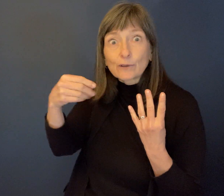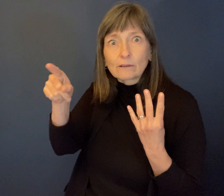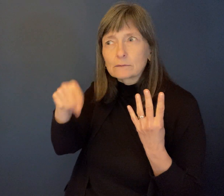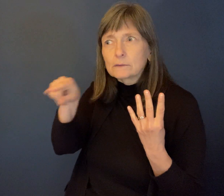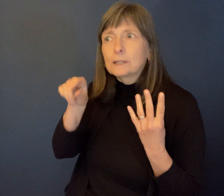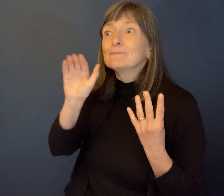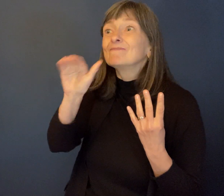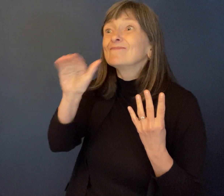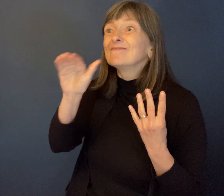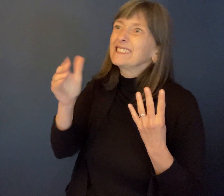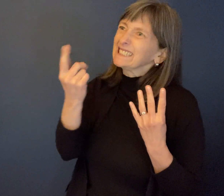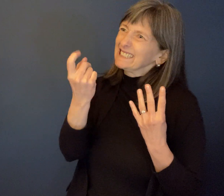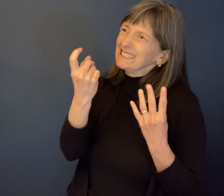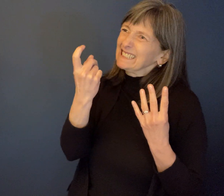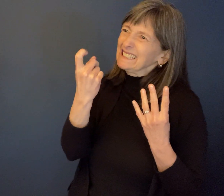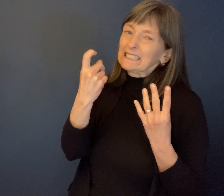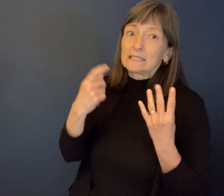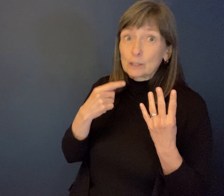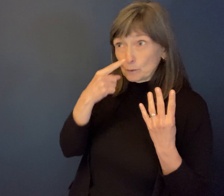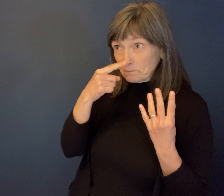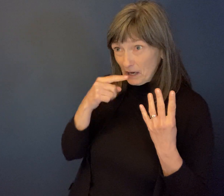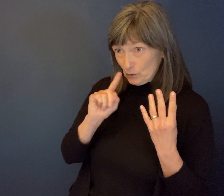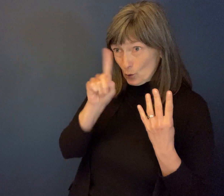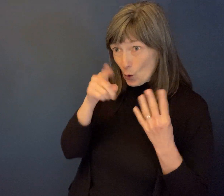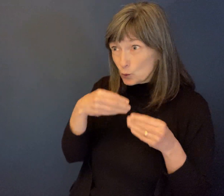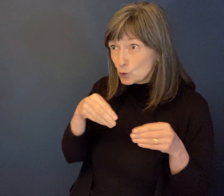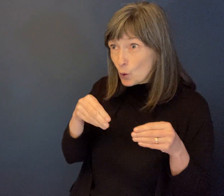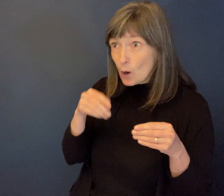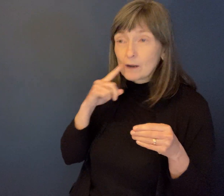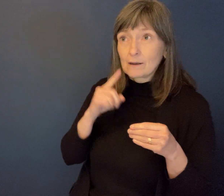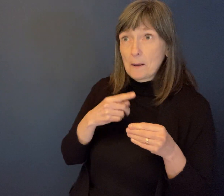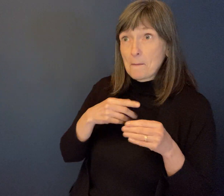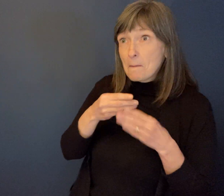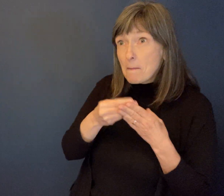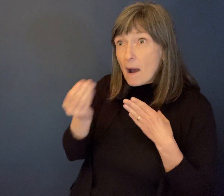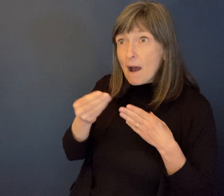and buy us a pop or bag of chips, whatever. So we would give them our money.